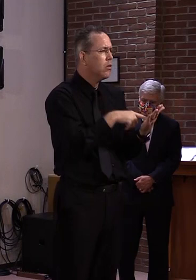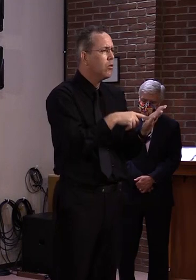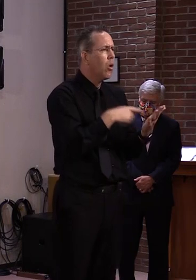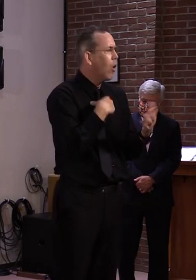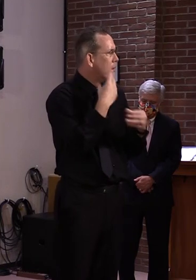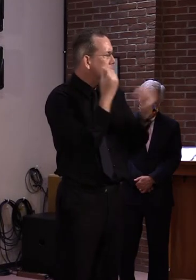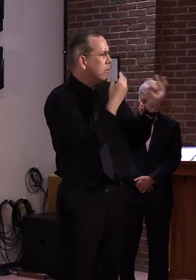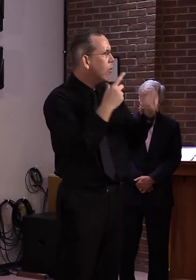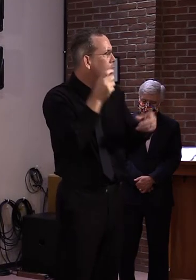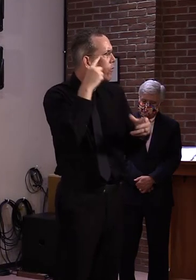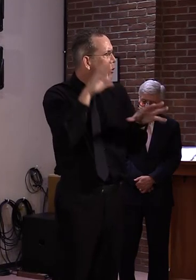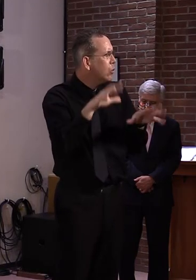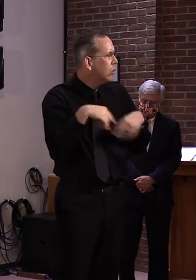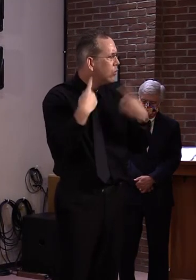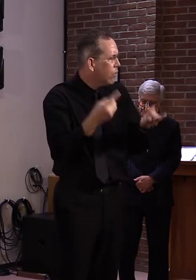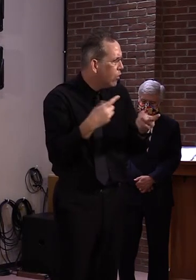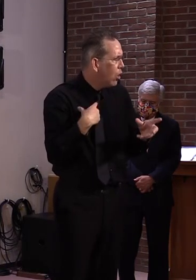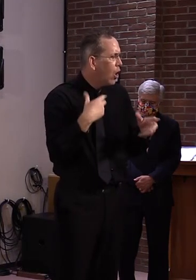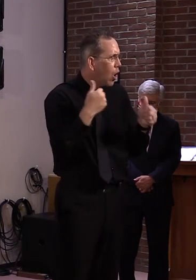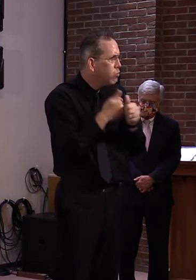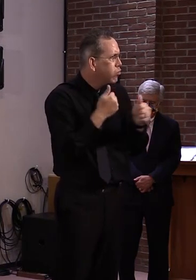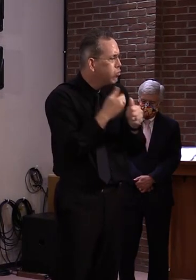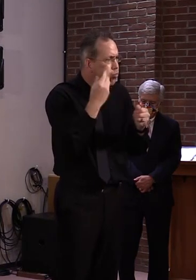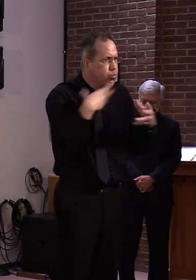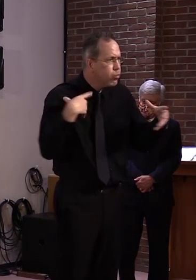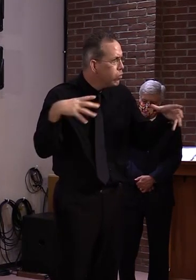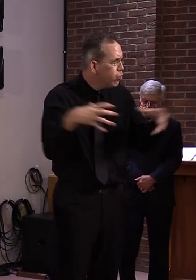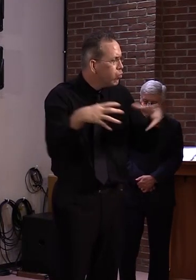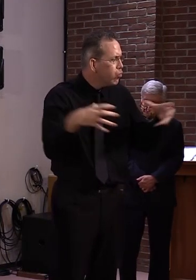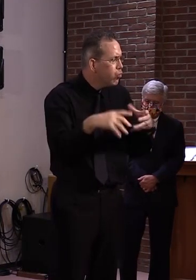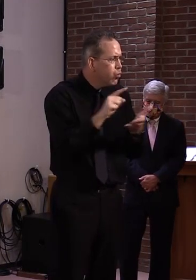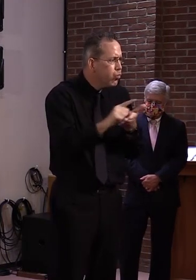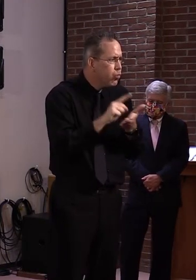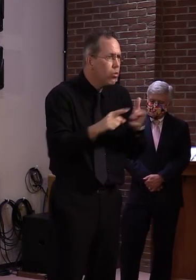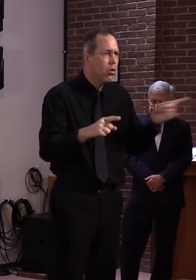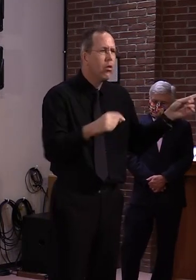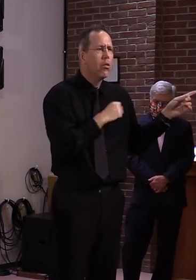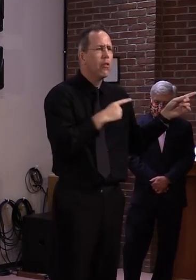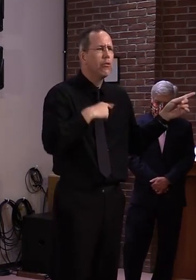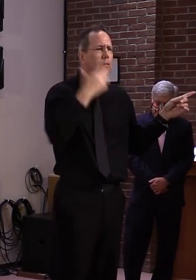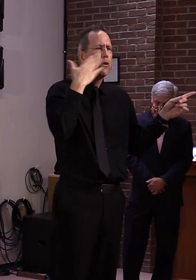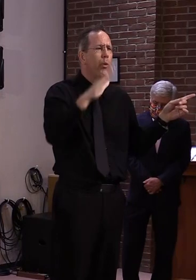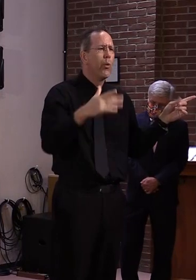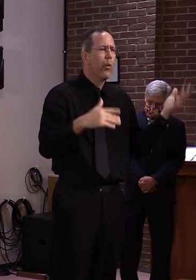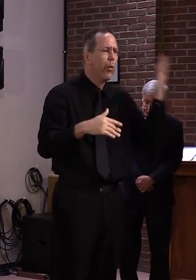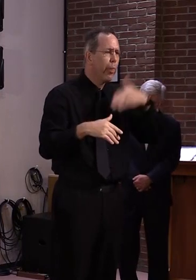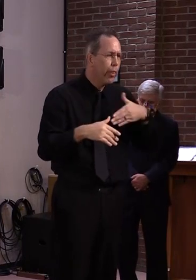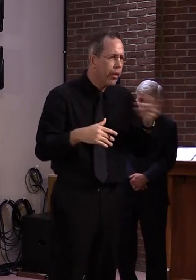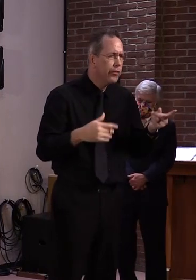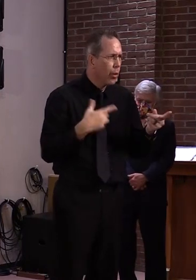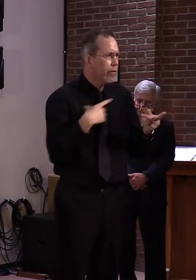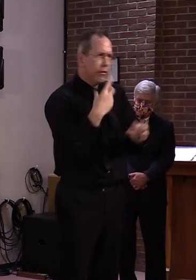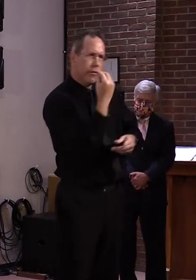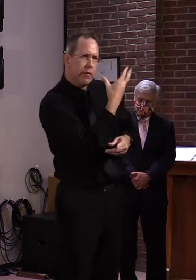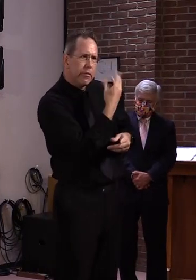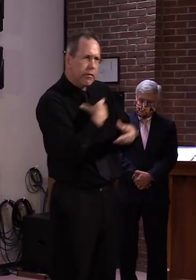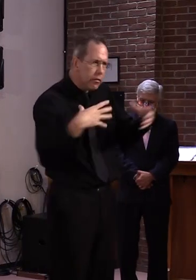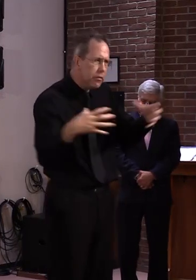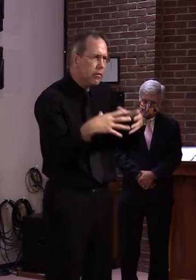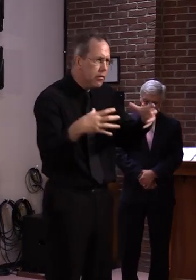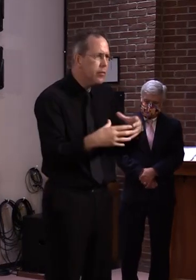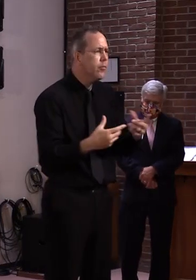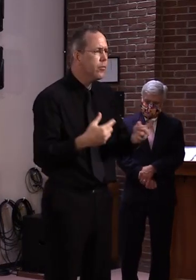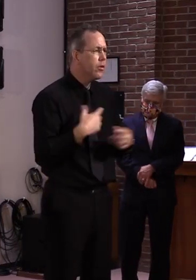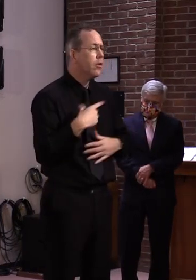previously. But we have had a regular group meeting every Friday consisting of members of the Superintendent's